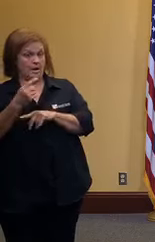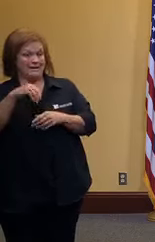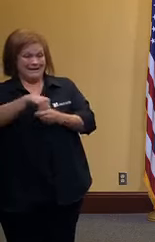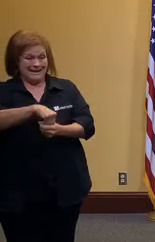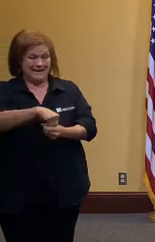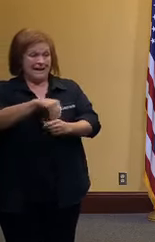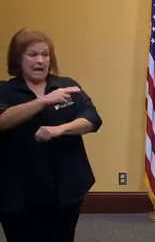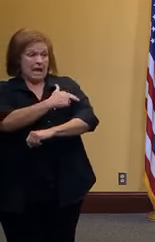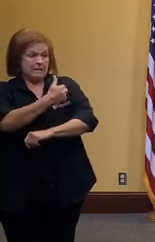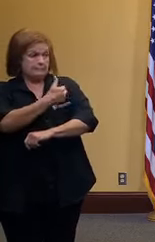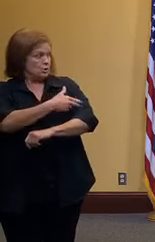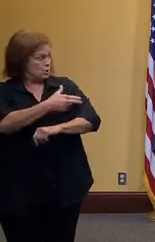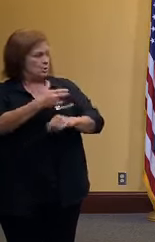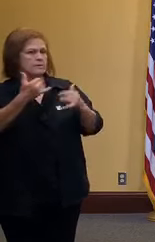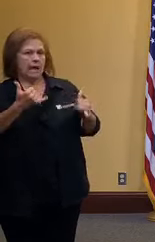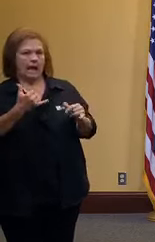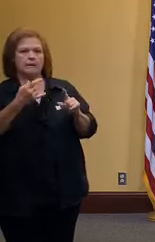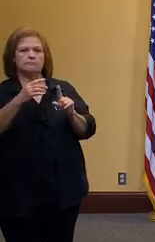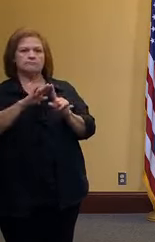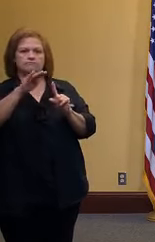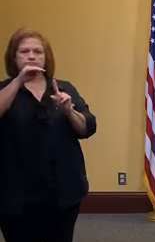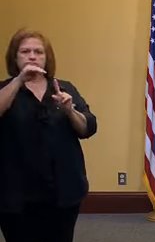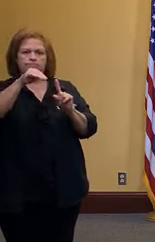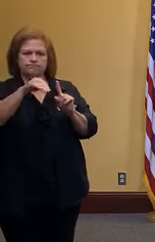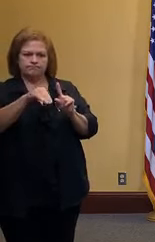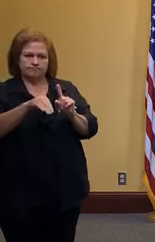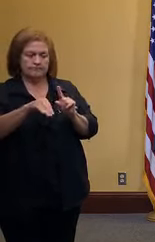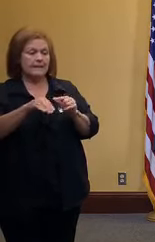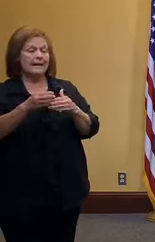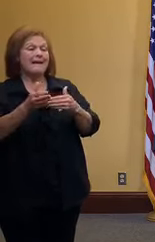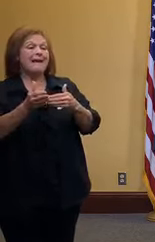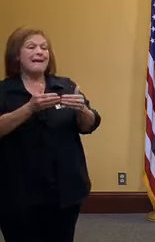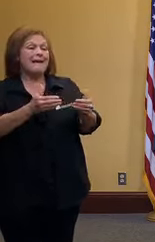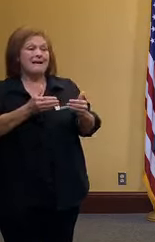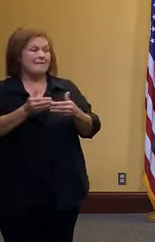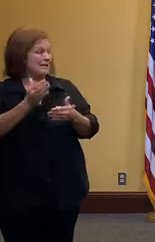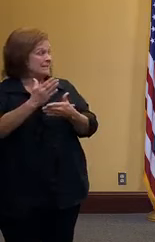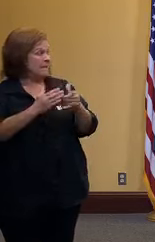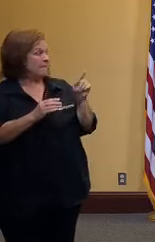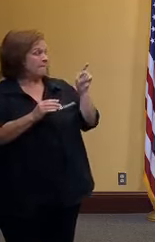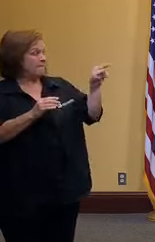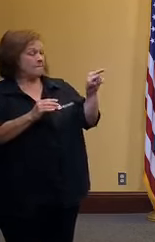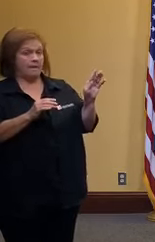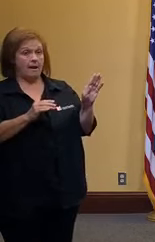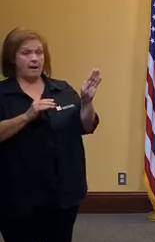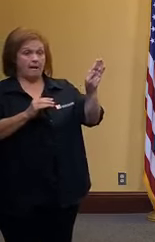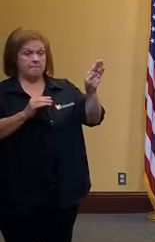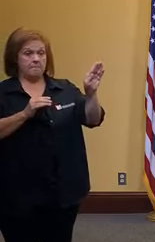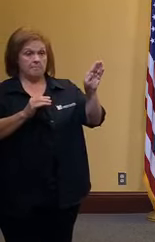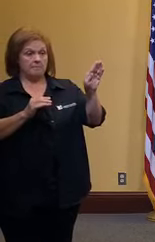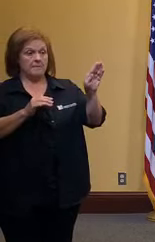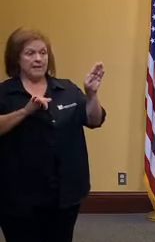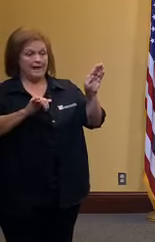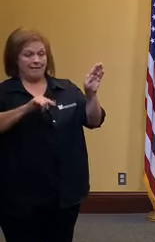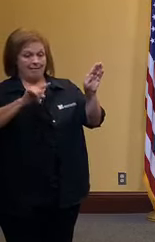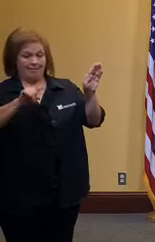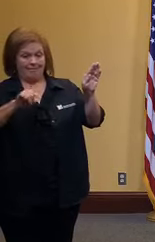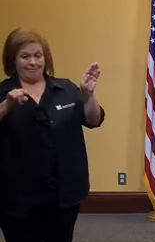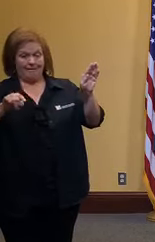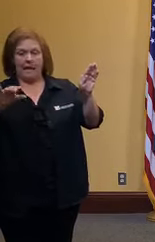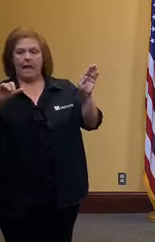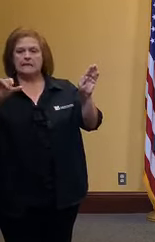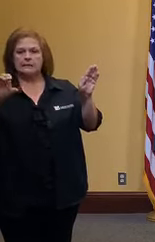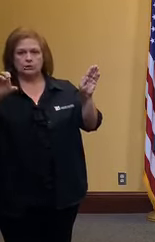hospitals has gone down significantly even as the number of cases goes up this the squiggly lines are